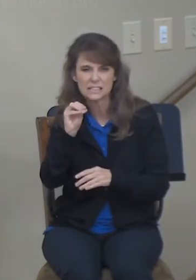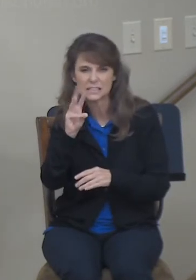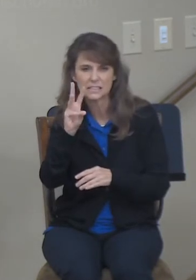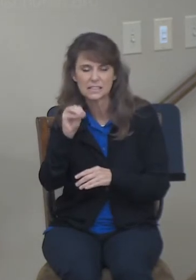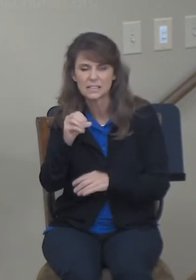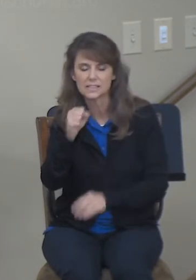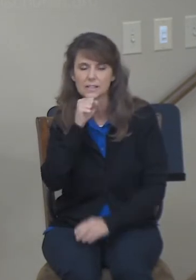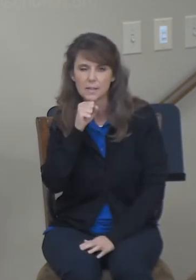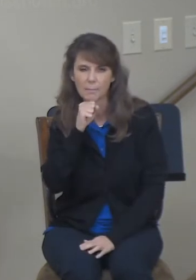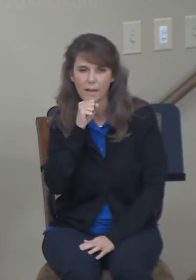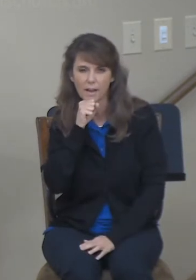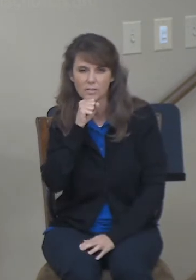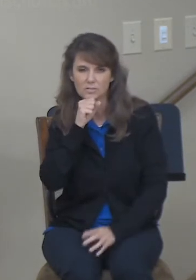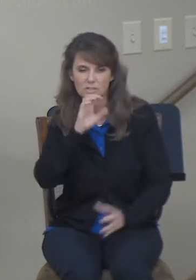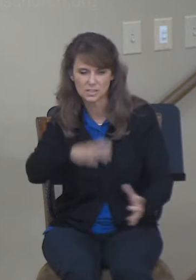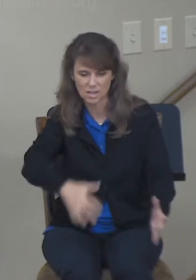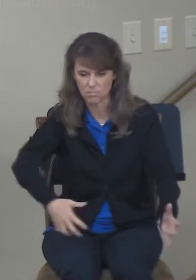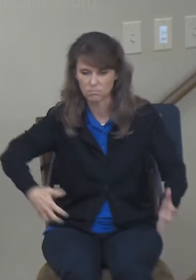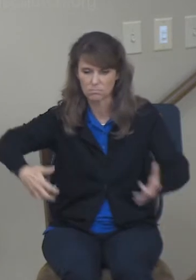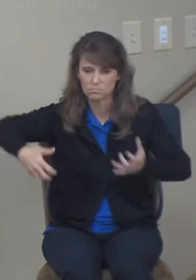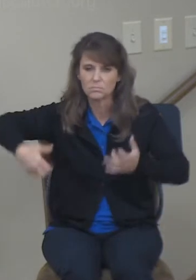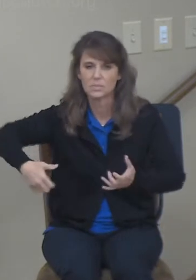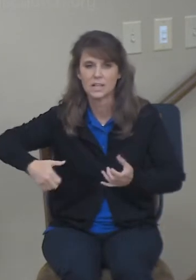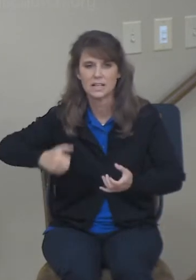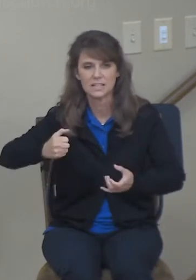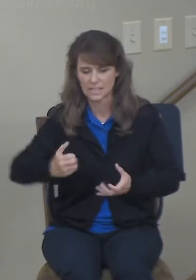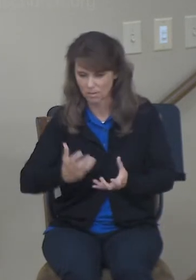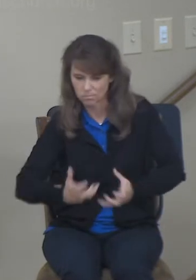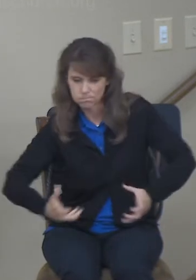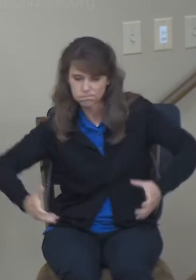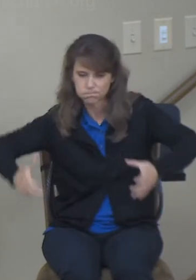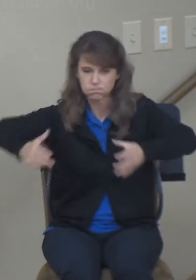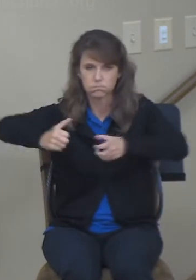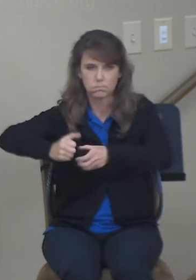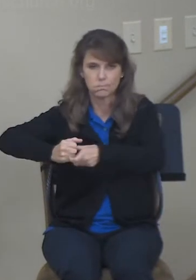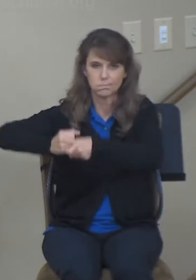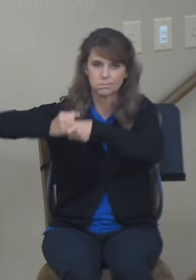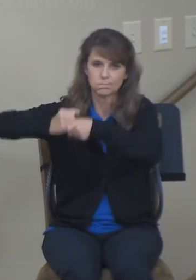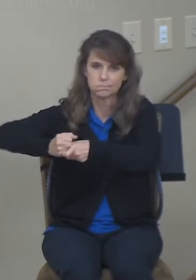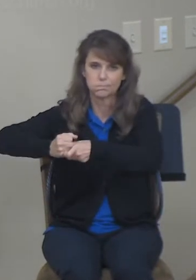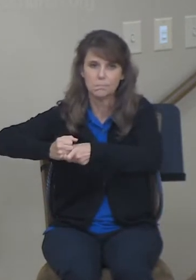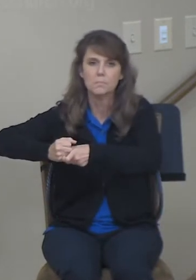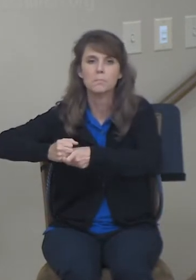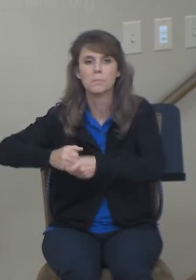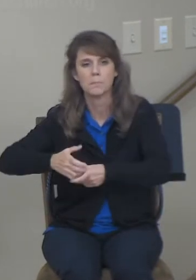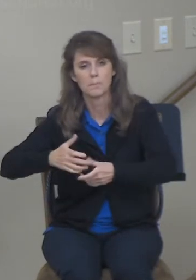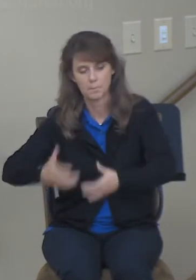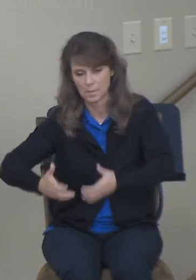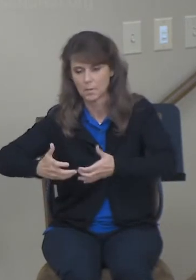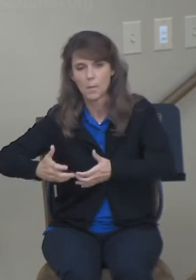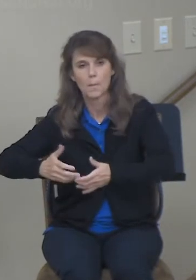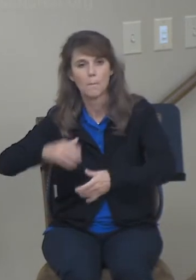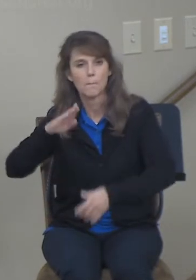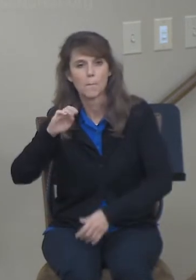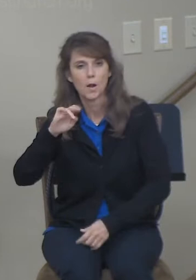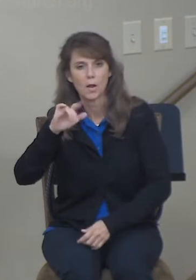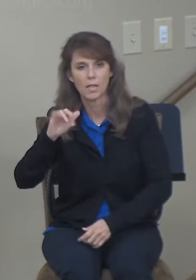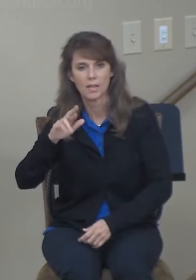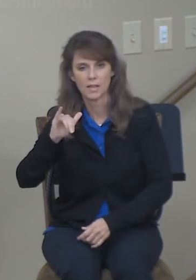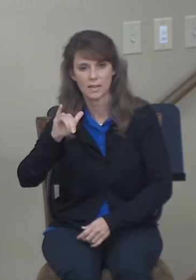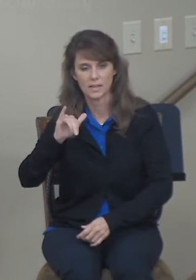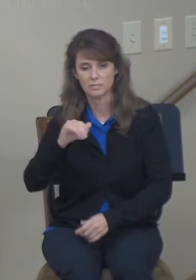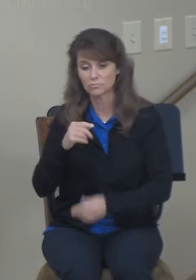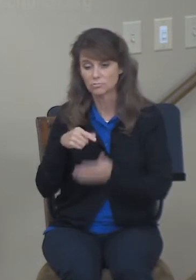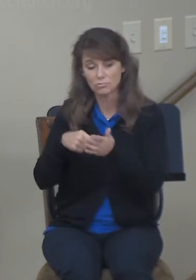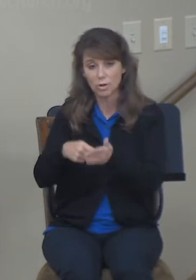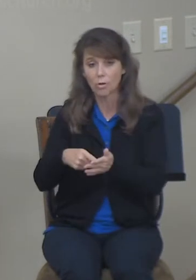I mean, it's a big load. It's a sack of barley that he gives her to show his approval and his care and his well